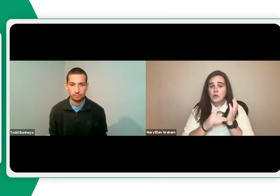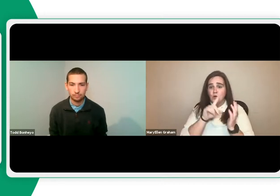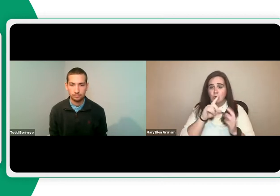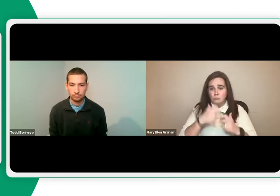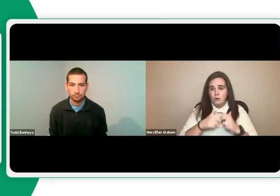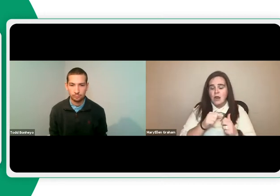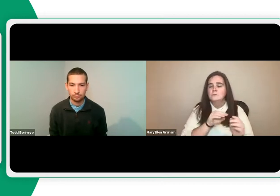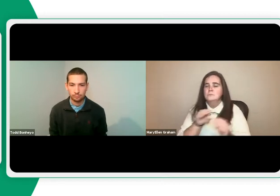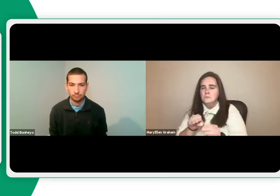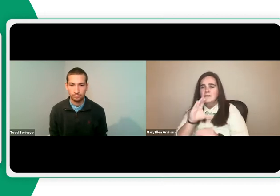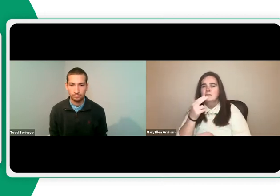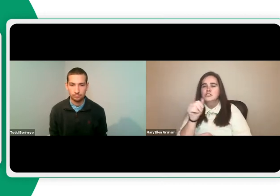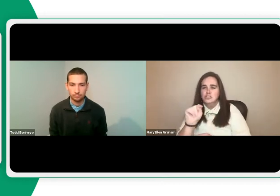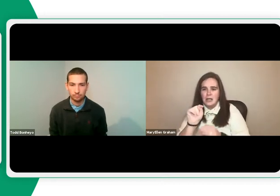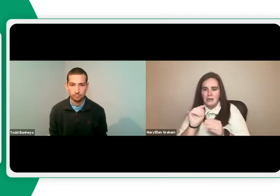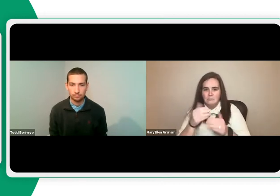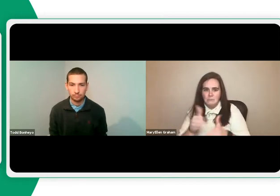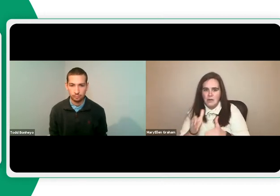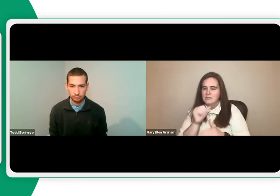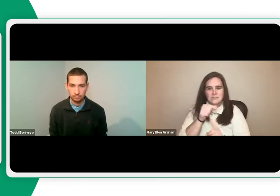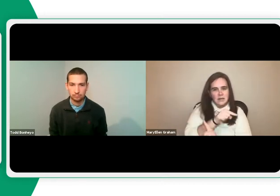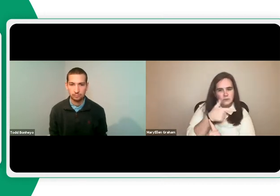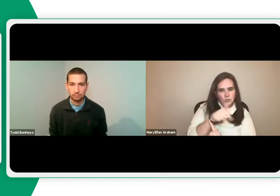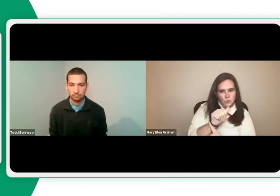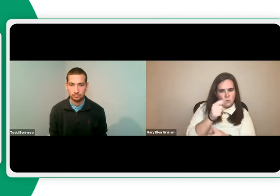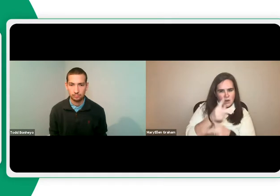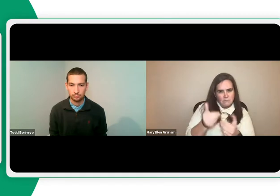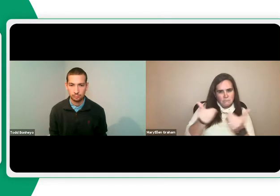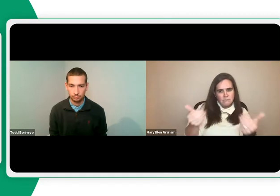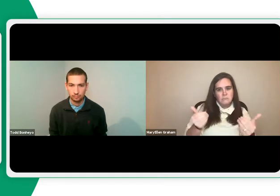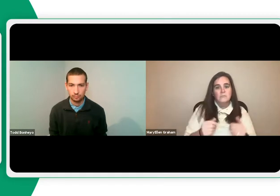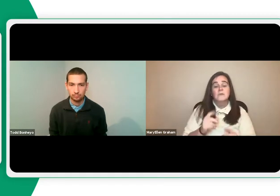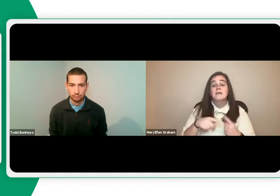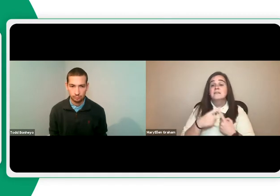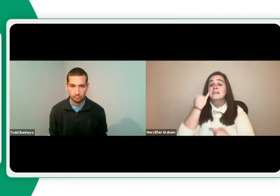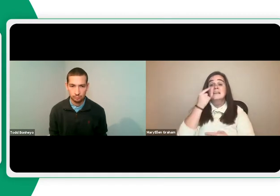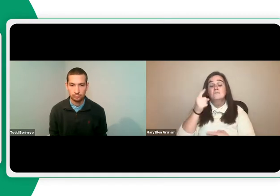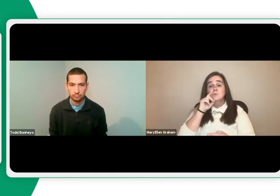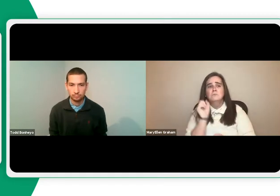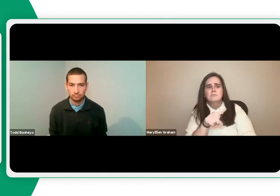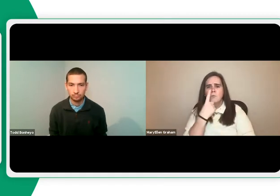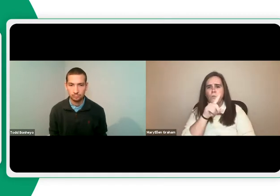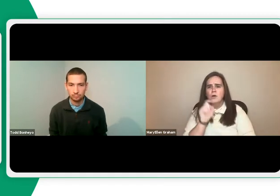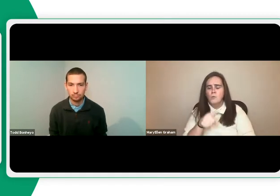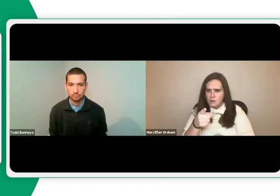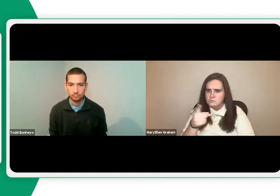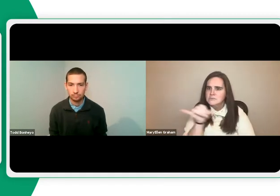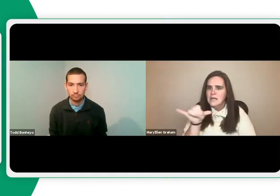If you have any comments or technical issues, put those in the chat box, not in the Q&A, just to keep those two entities separate.